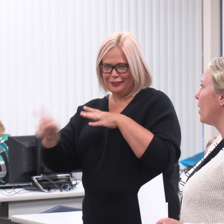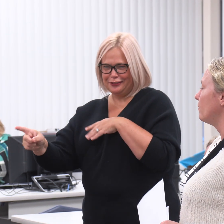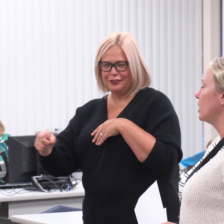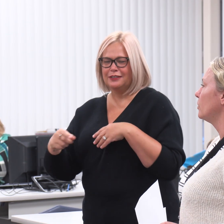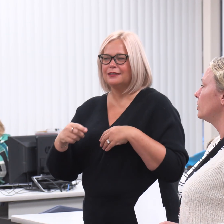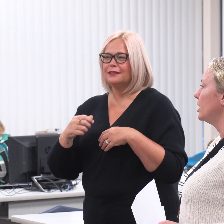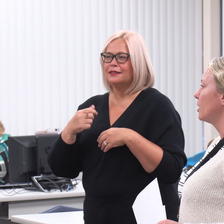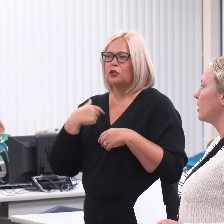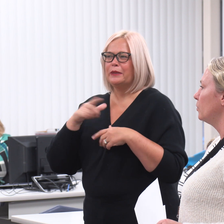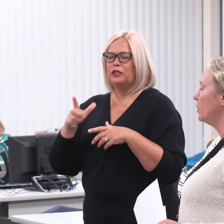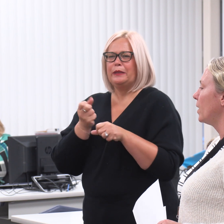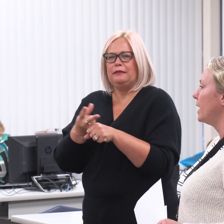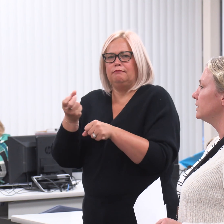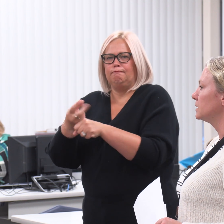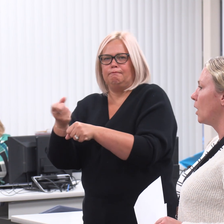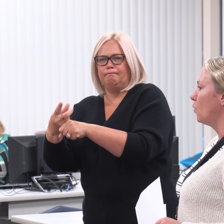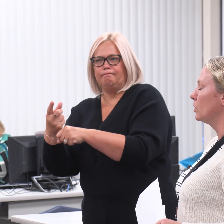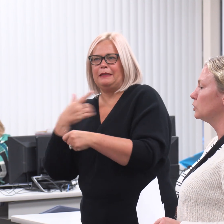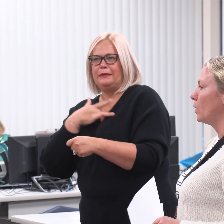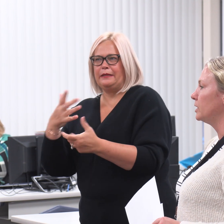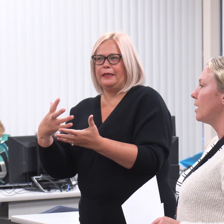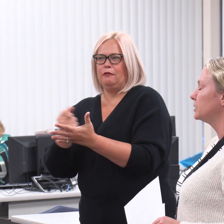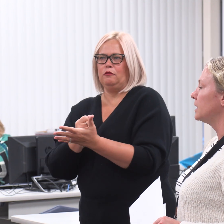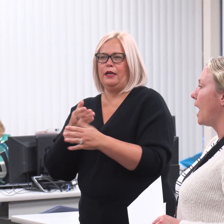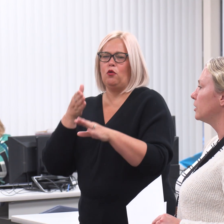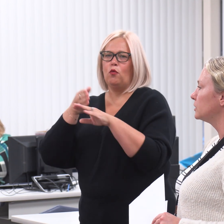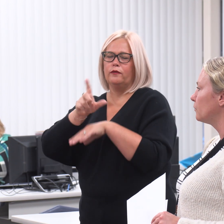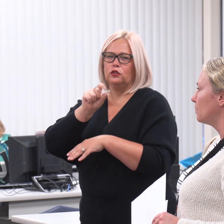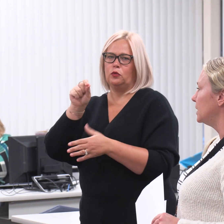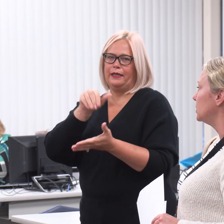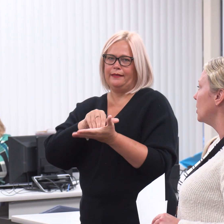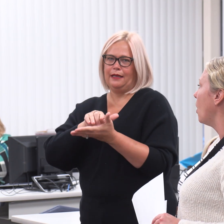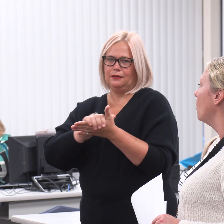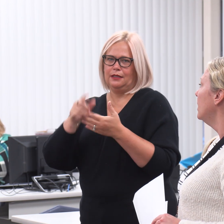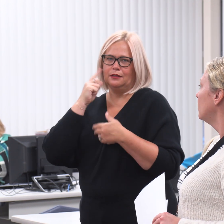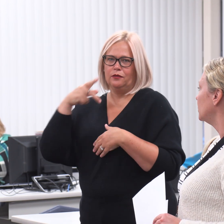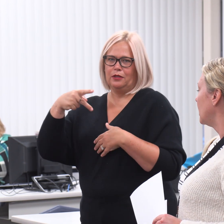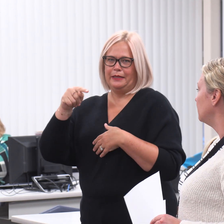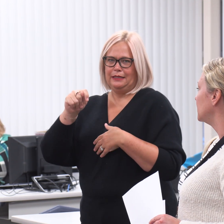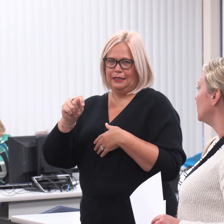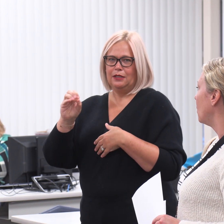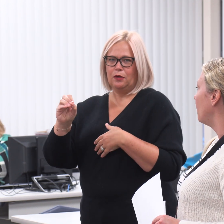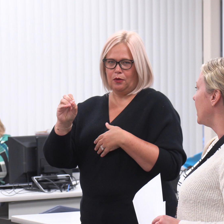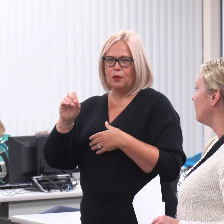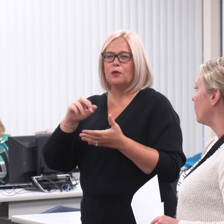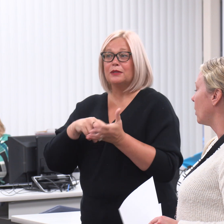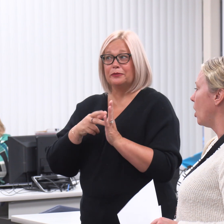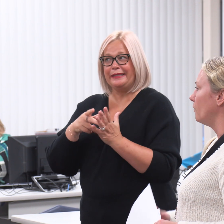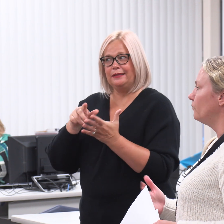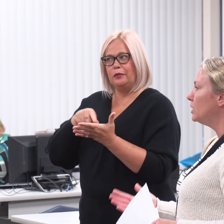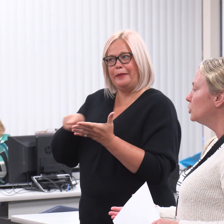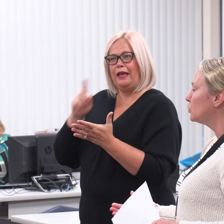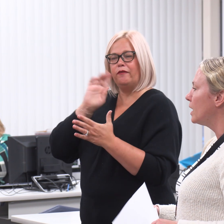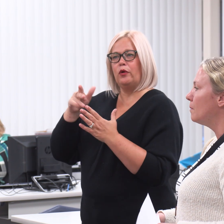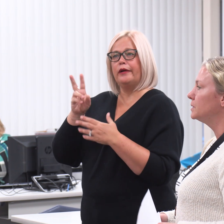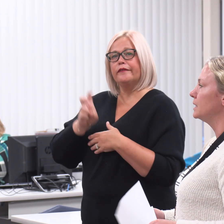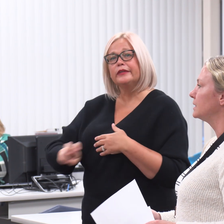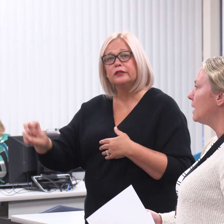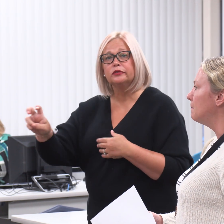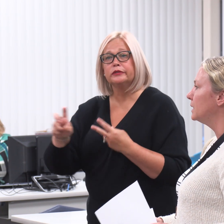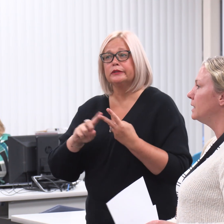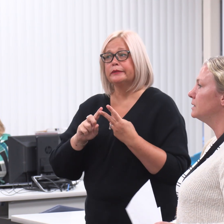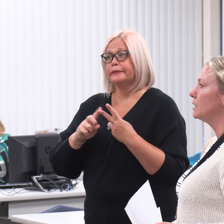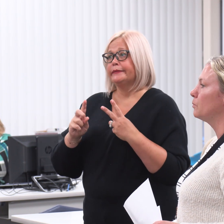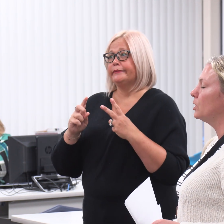we do this about every other year and we raise over $20,000 for PTO. Which helps, you know, pay for all field trips